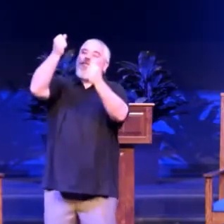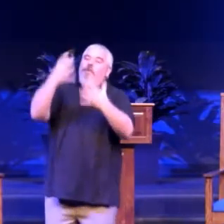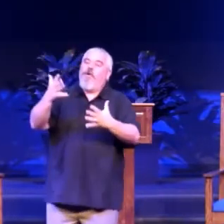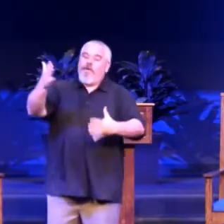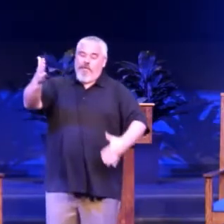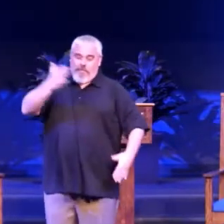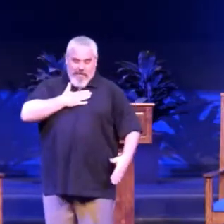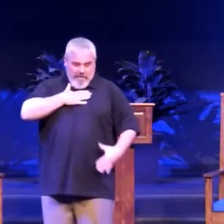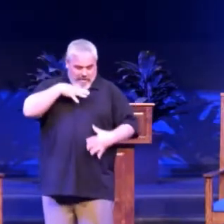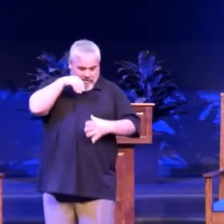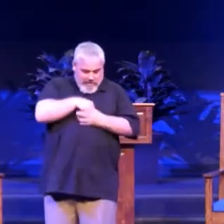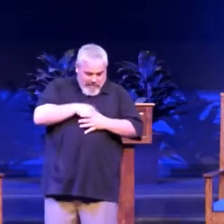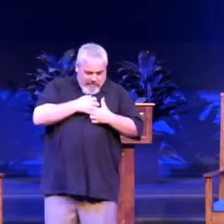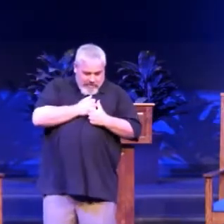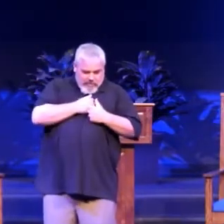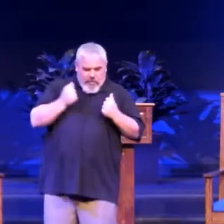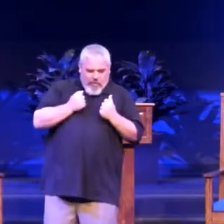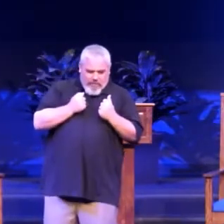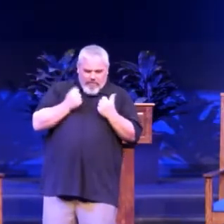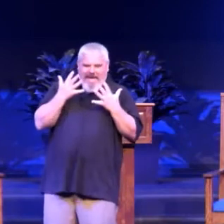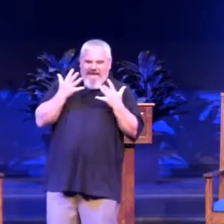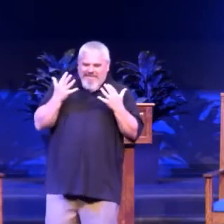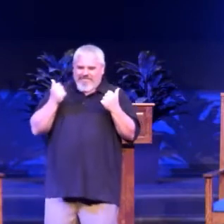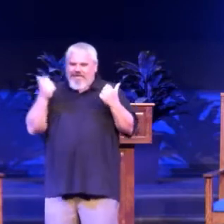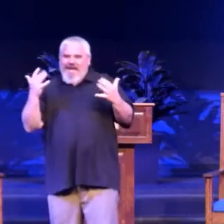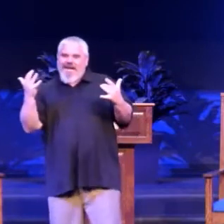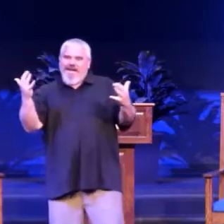Till I have my soul on fire.